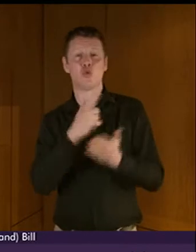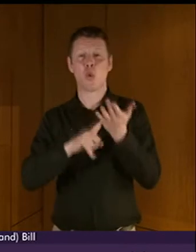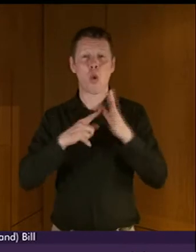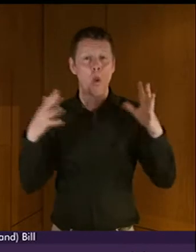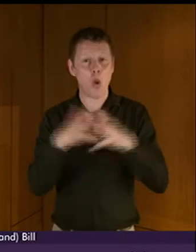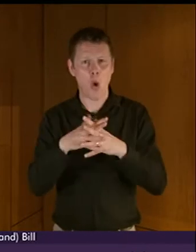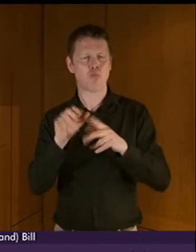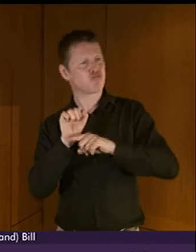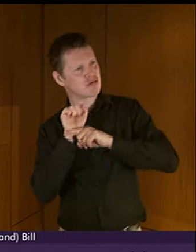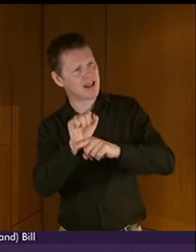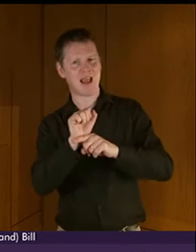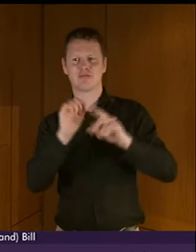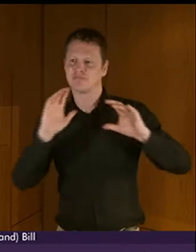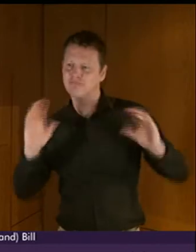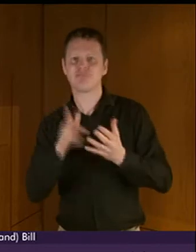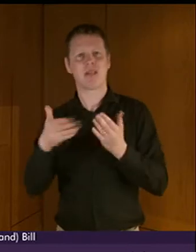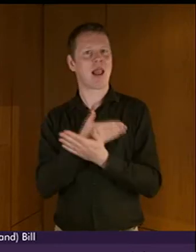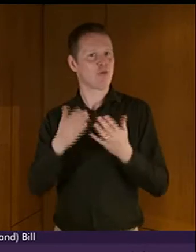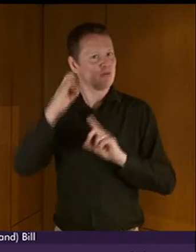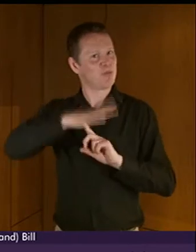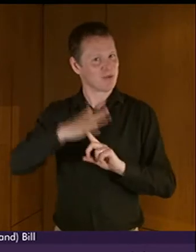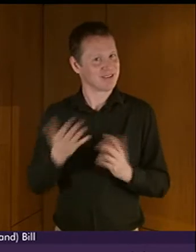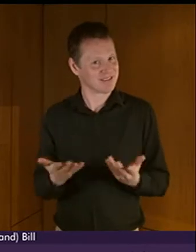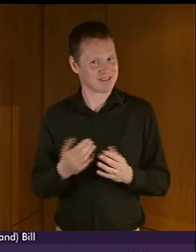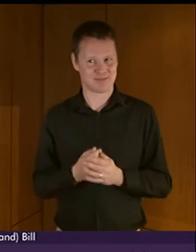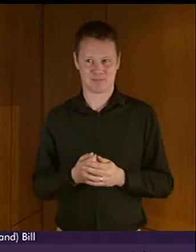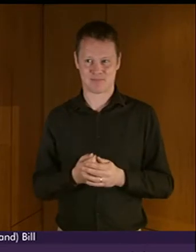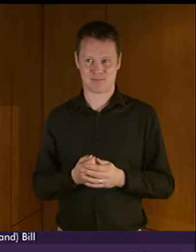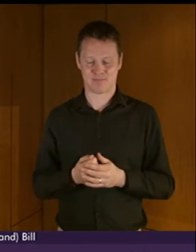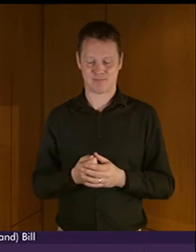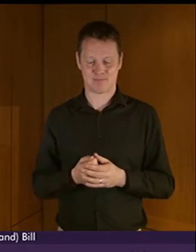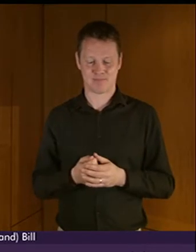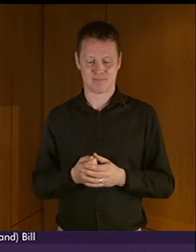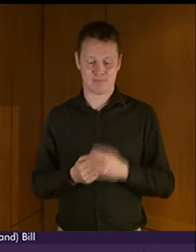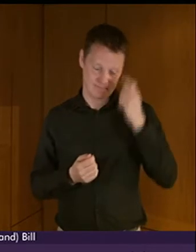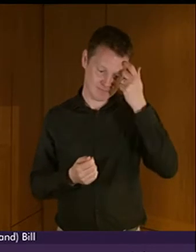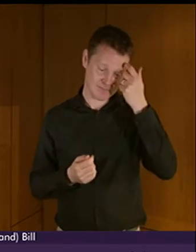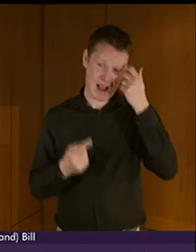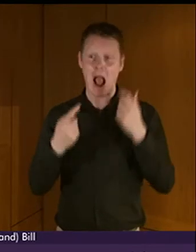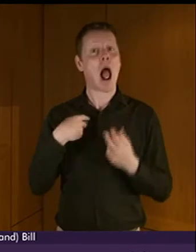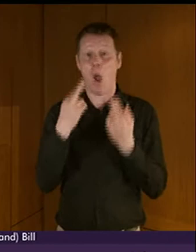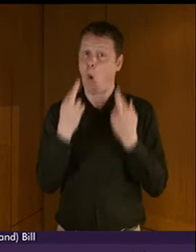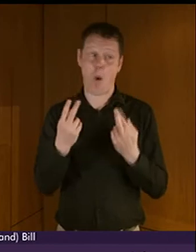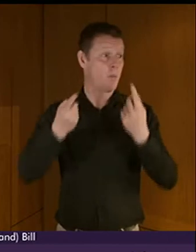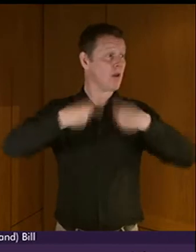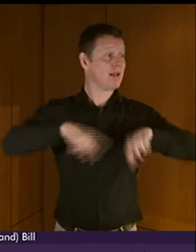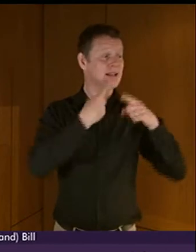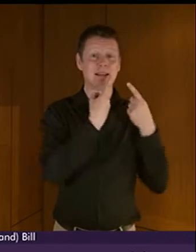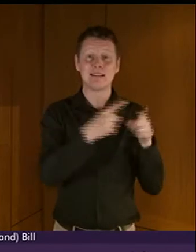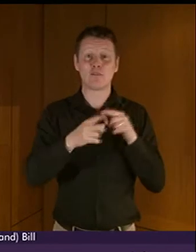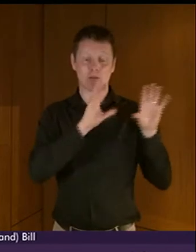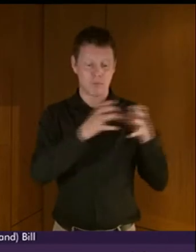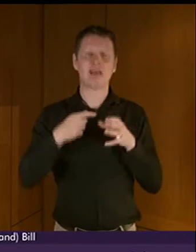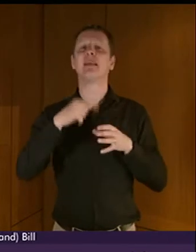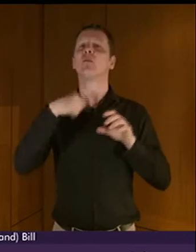and promote this language. For them and for those they represent, I hope we can agree on the principles behind Mark Griffin's bill